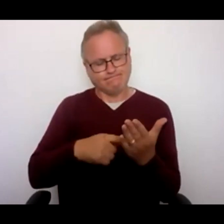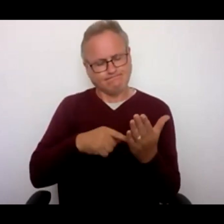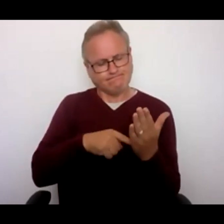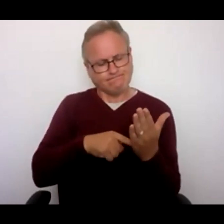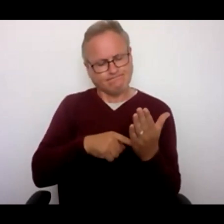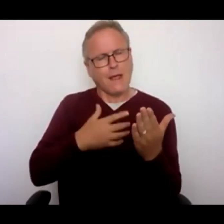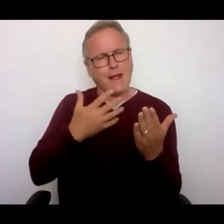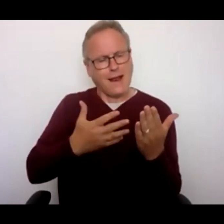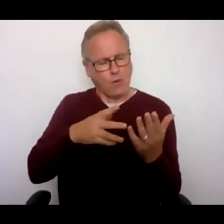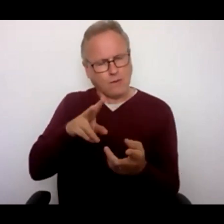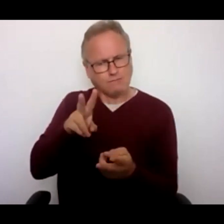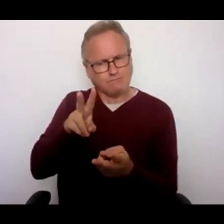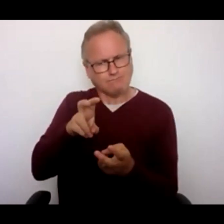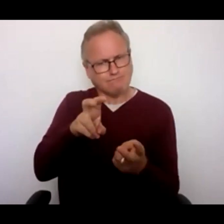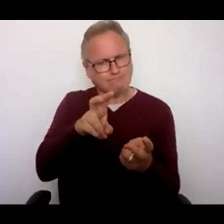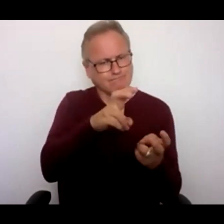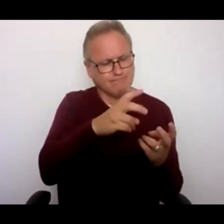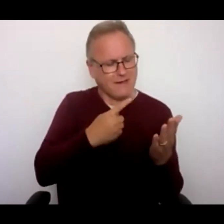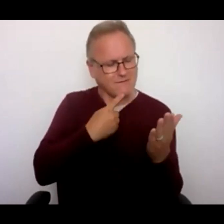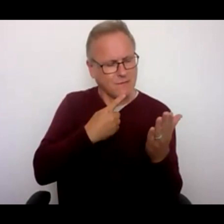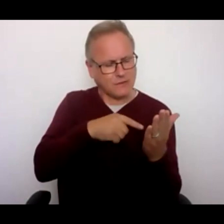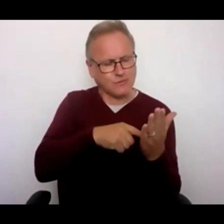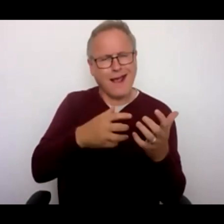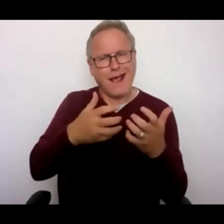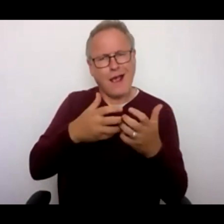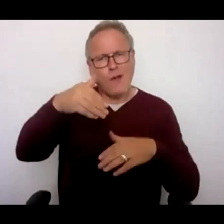about how the changes will affect disabled people.